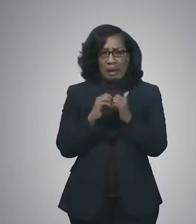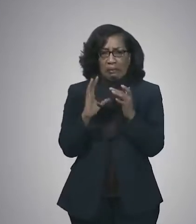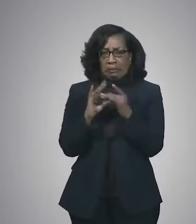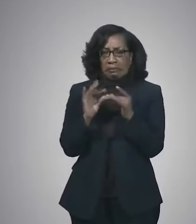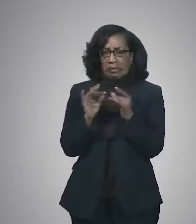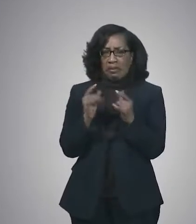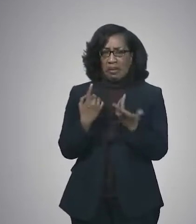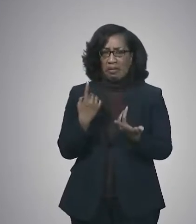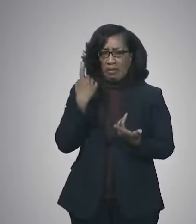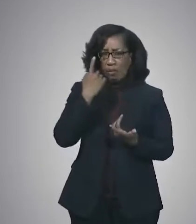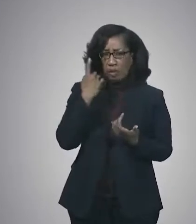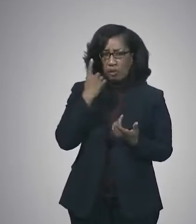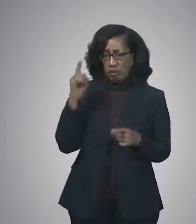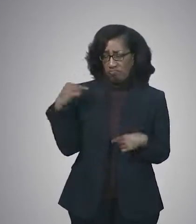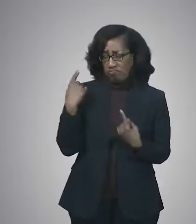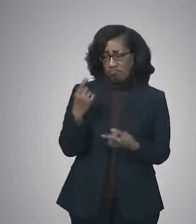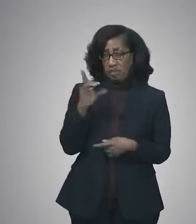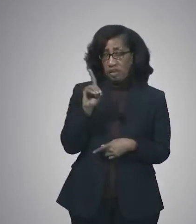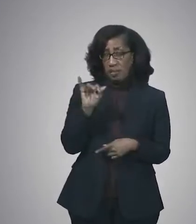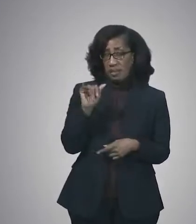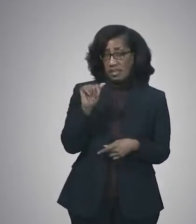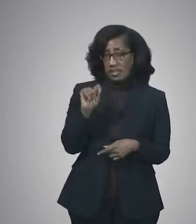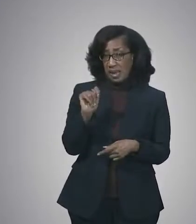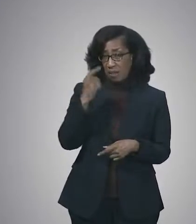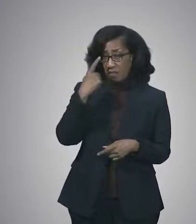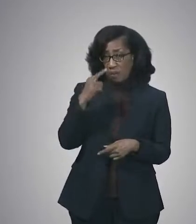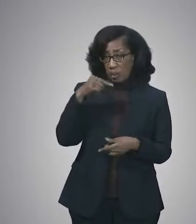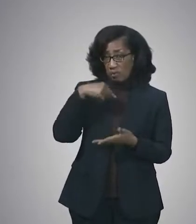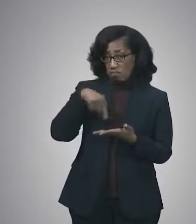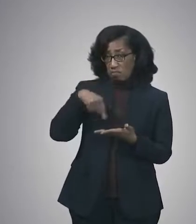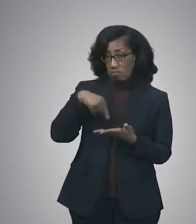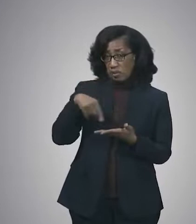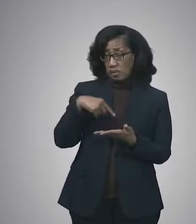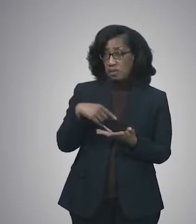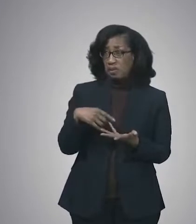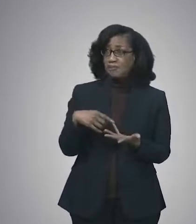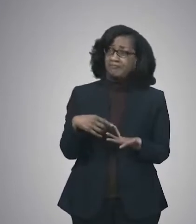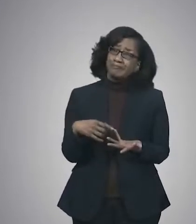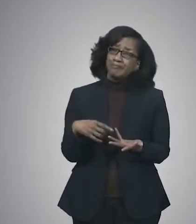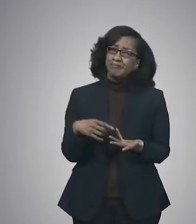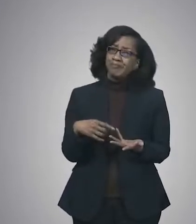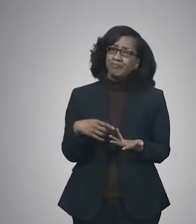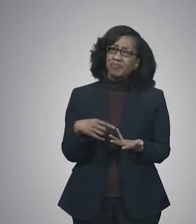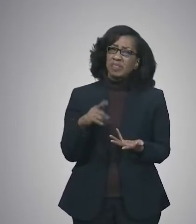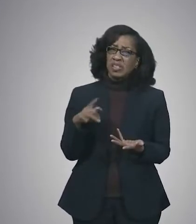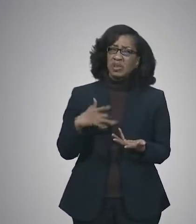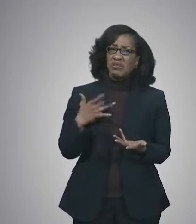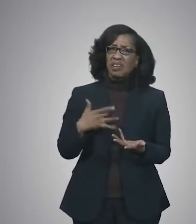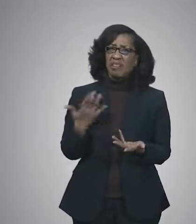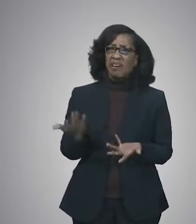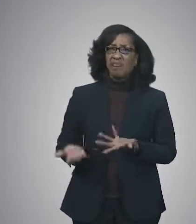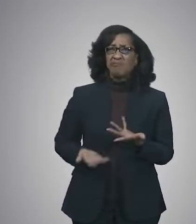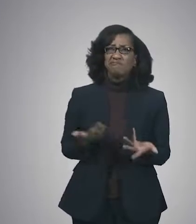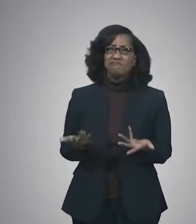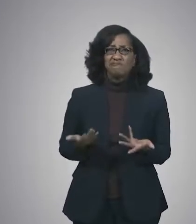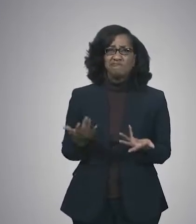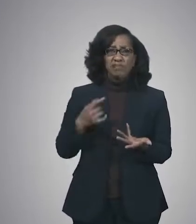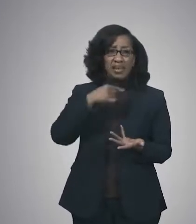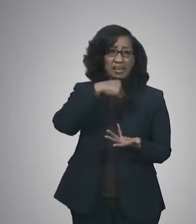wondering if the data over the past week are, should we take it with any caveats given Thanksgiving,